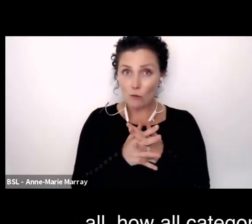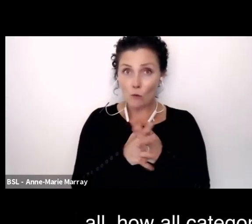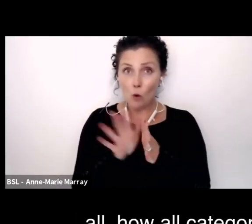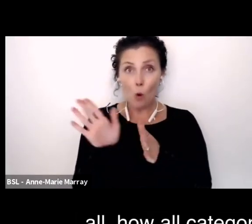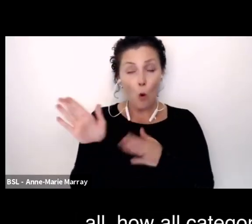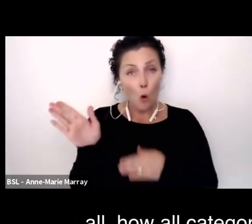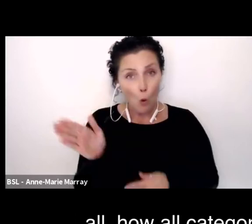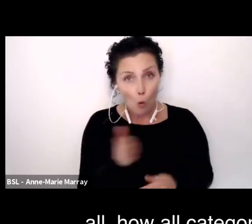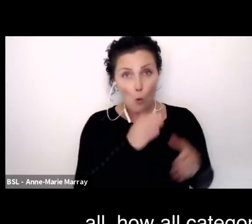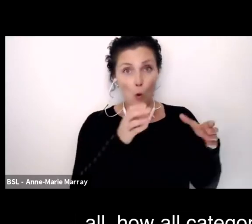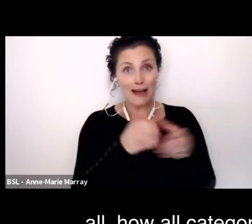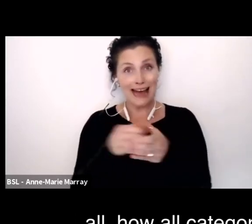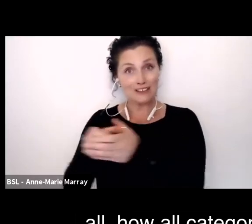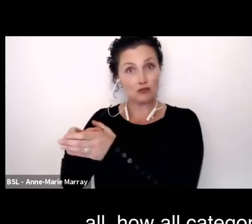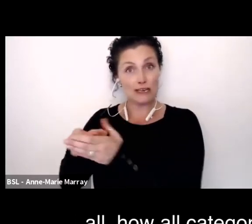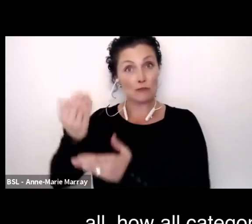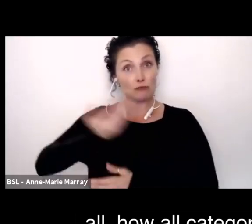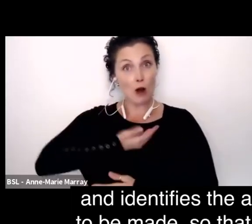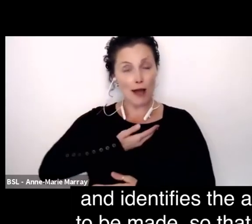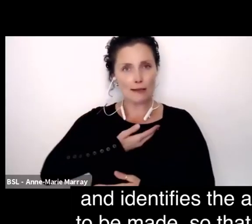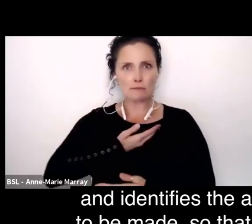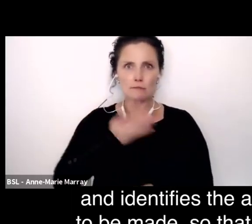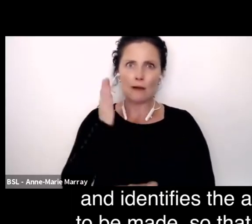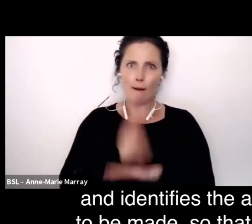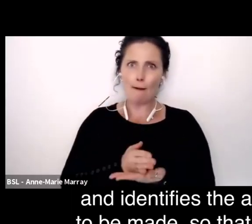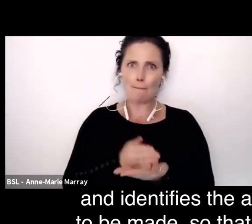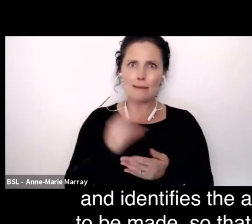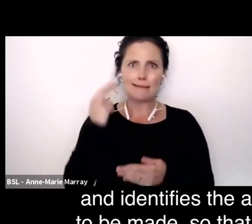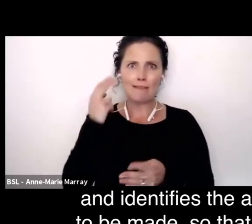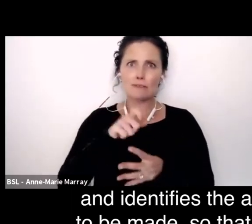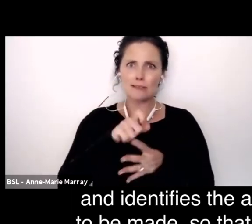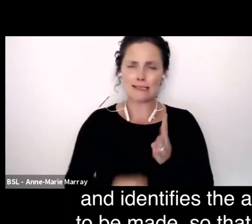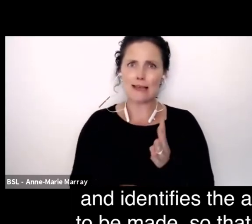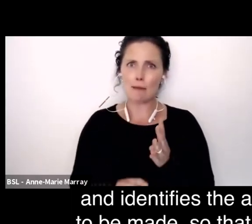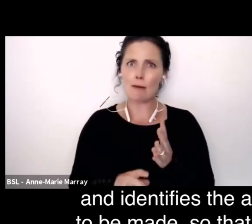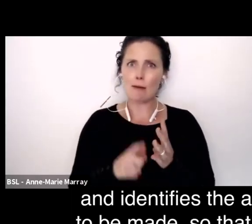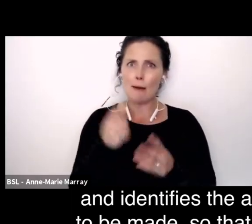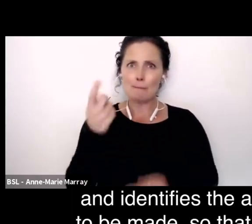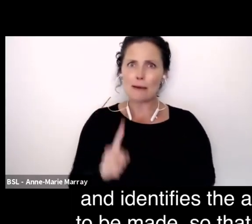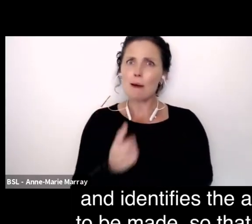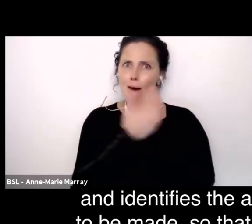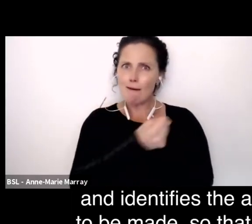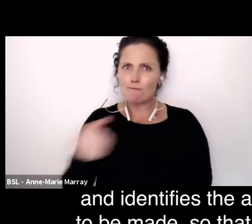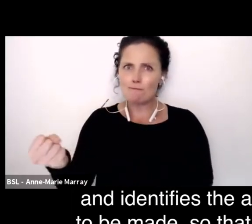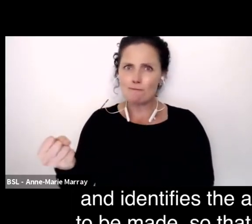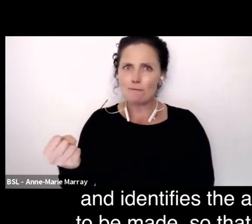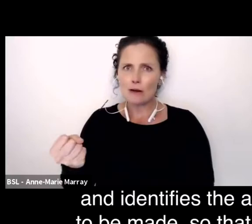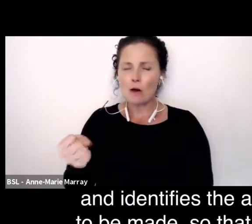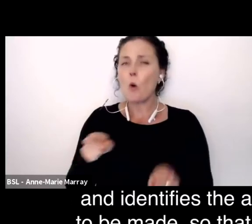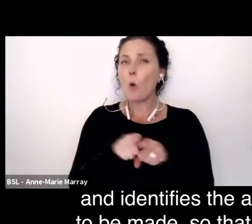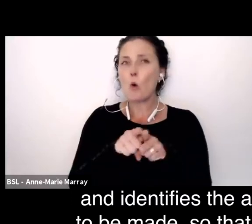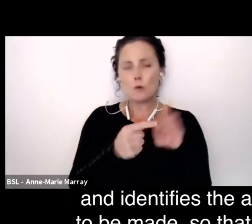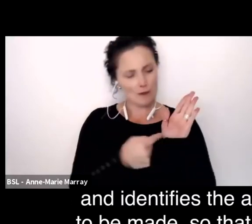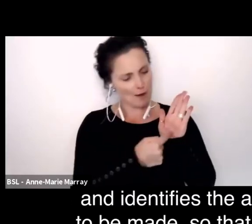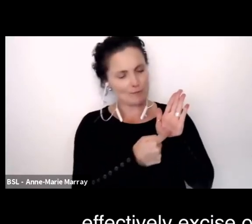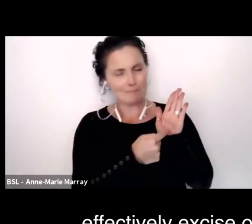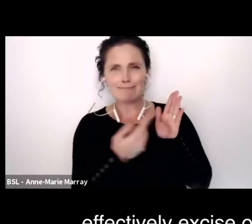of rights apply to deaf and disabled people, and identifies the different areas where changes have to be made